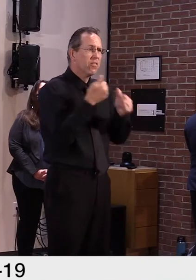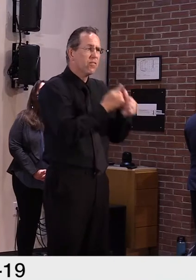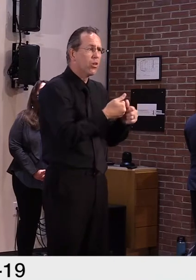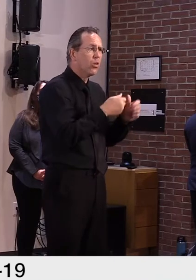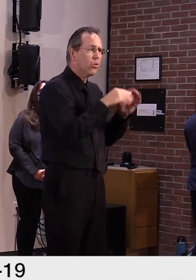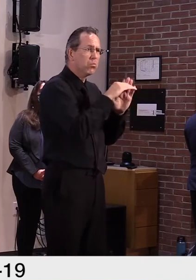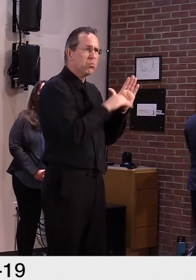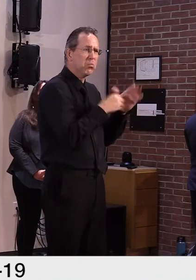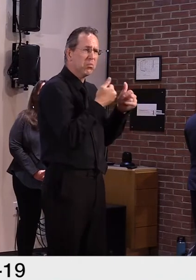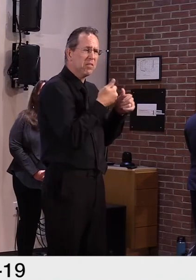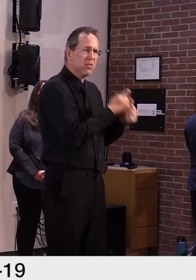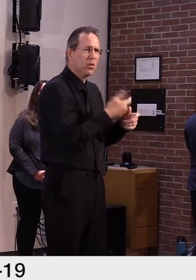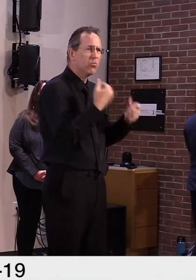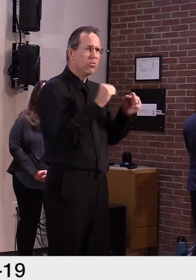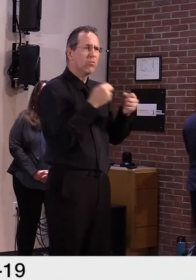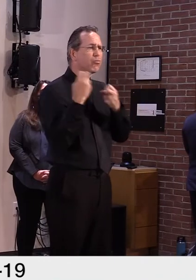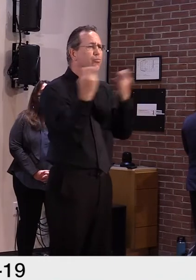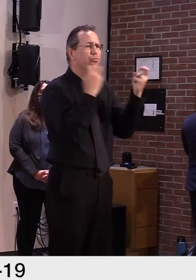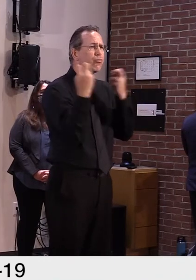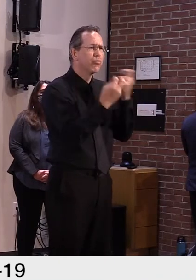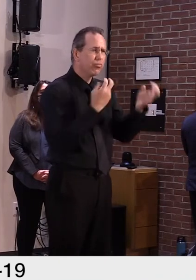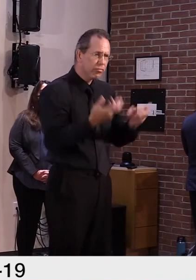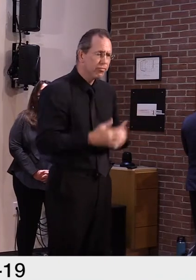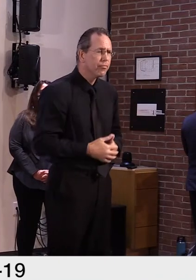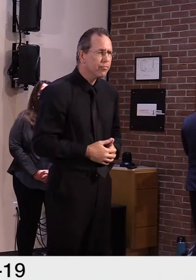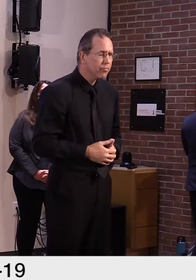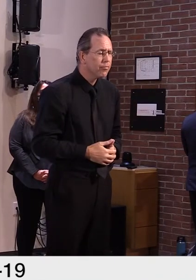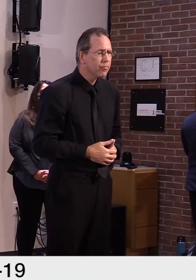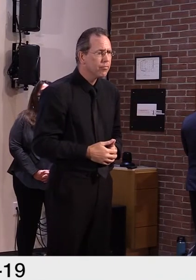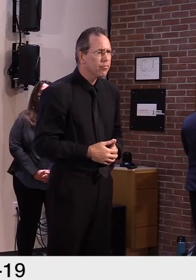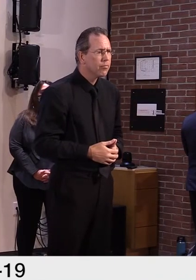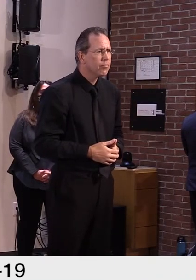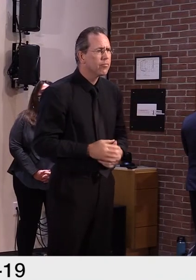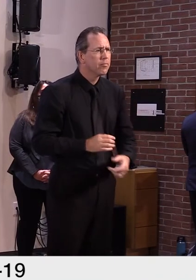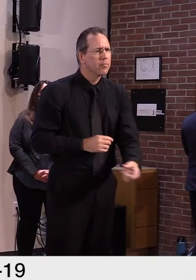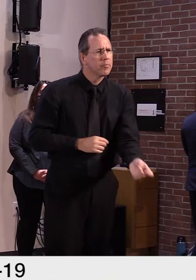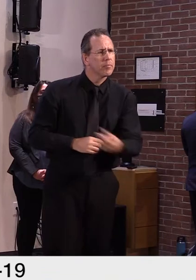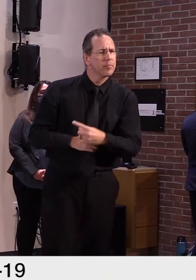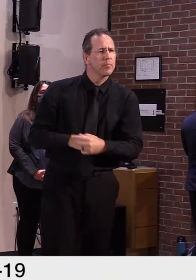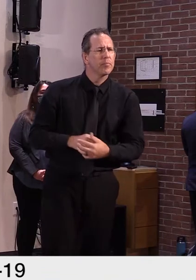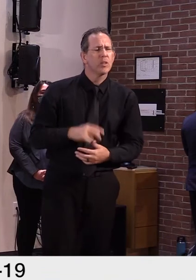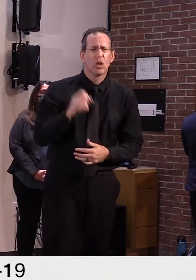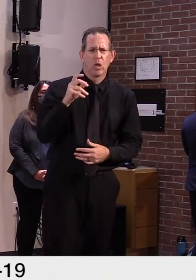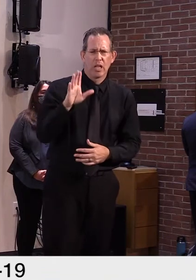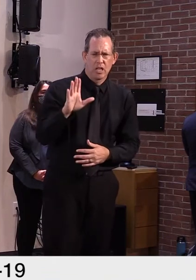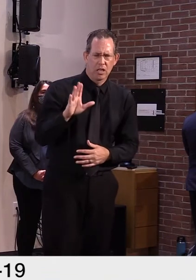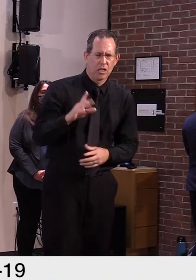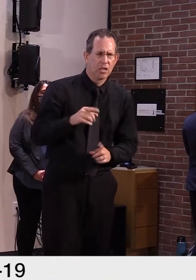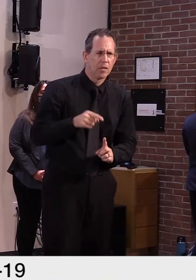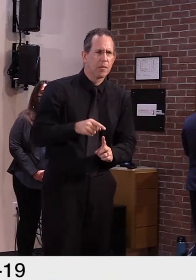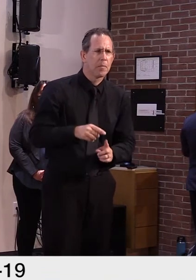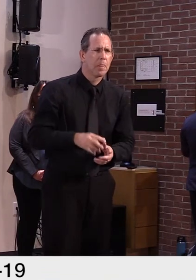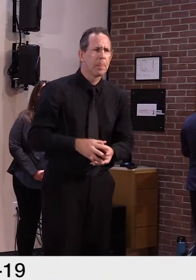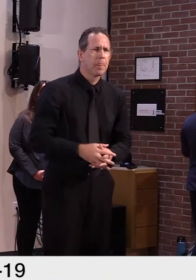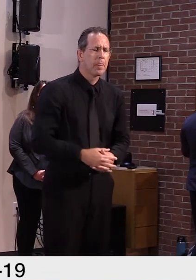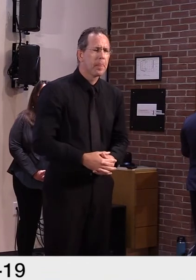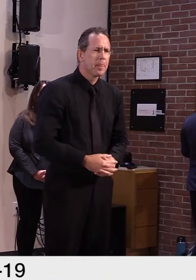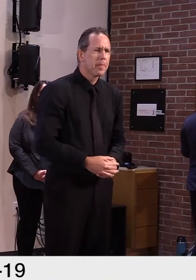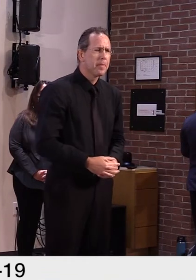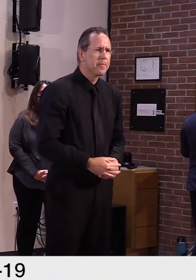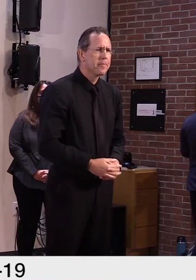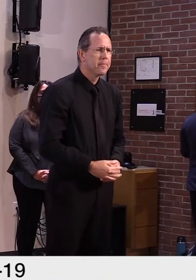You also mentioned revisions earlier on, and I just want to know what's being done to address